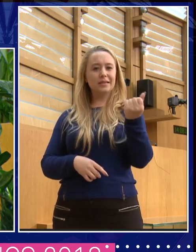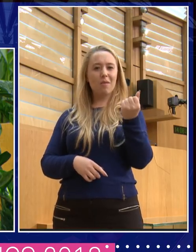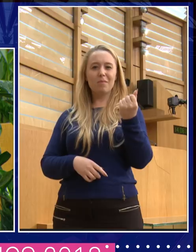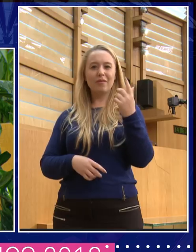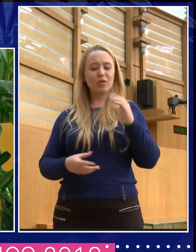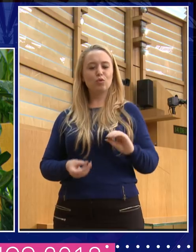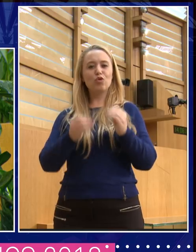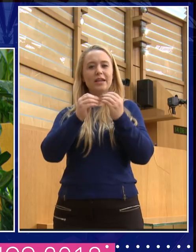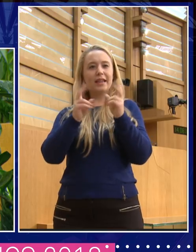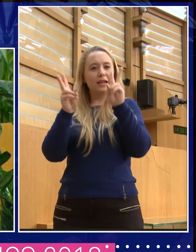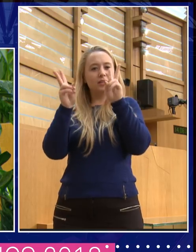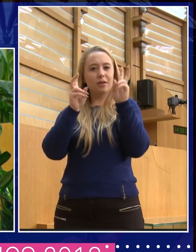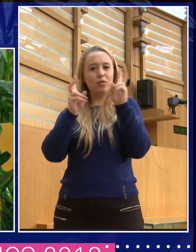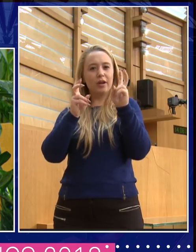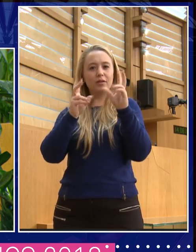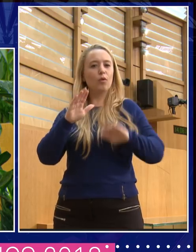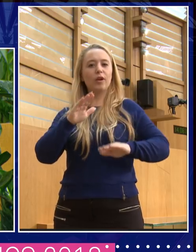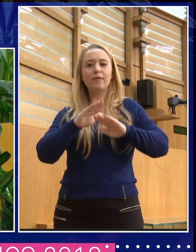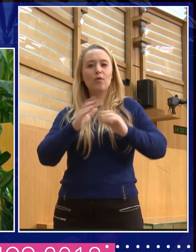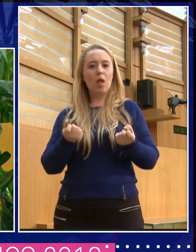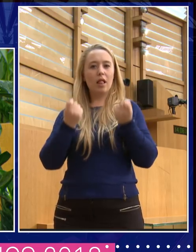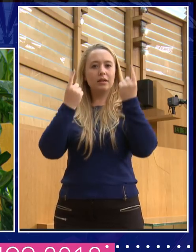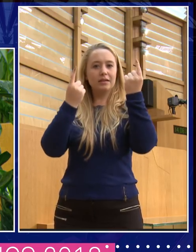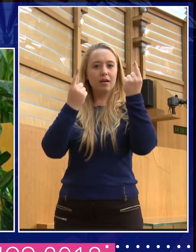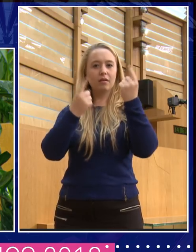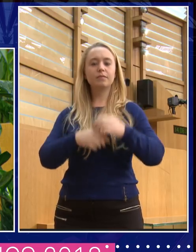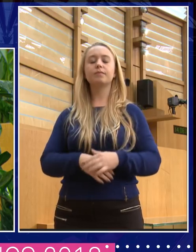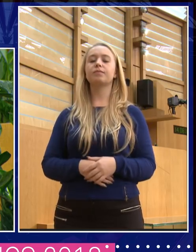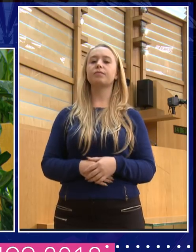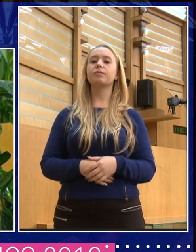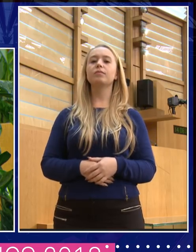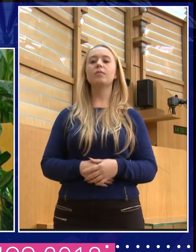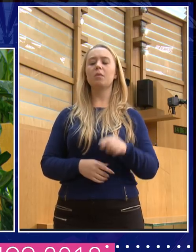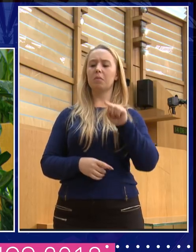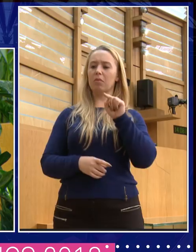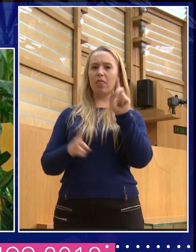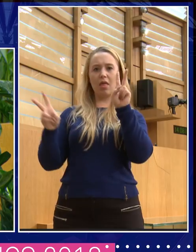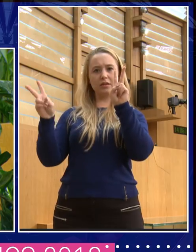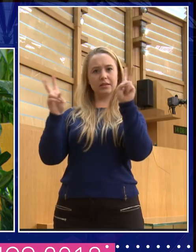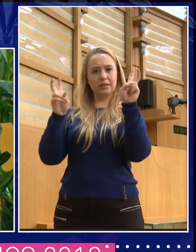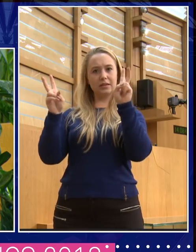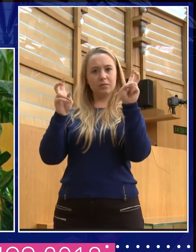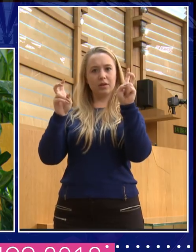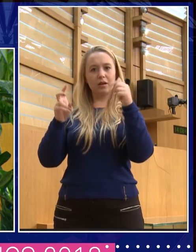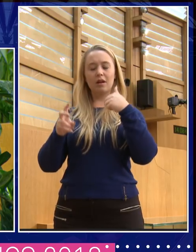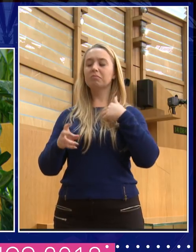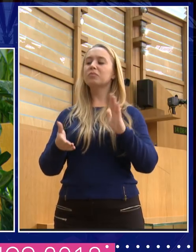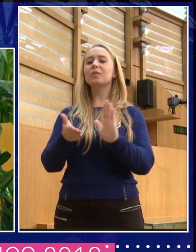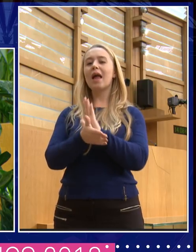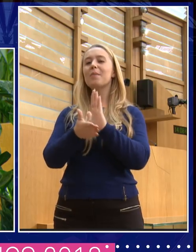was, what I was really pleased about was that it was a subject that, that could enable